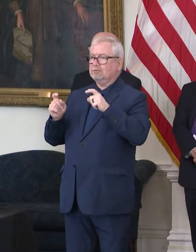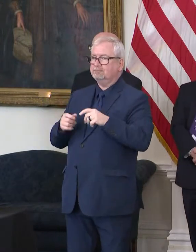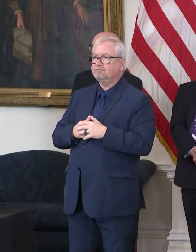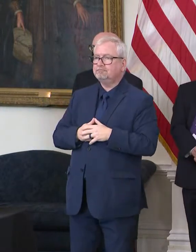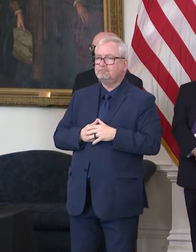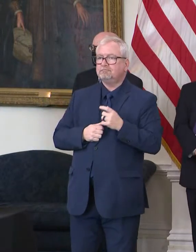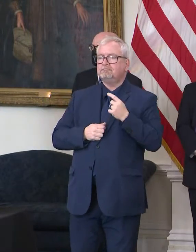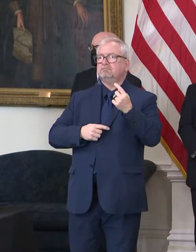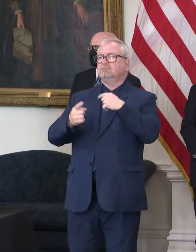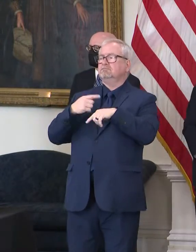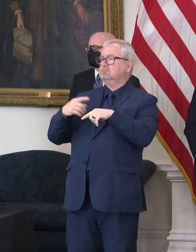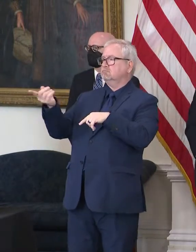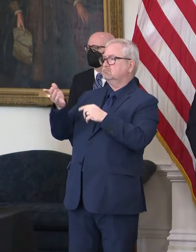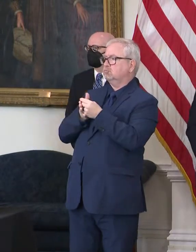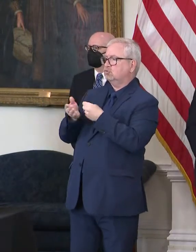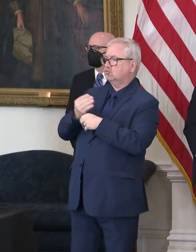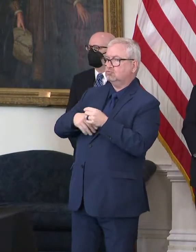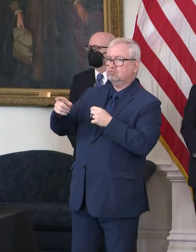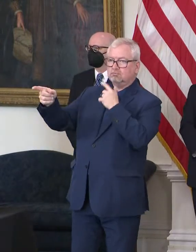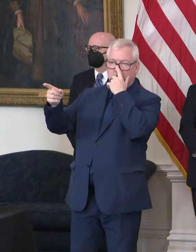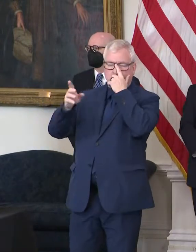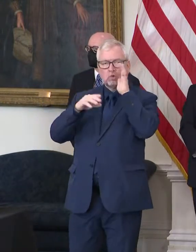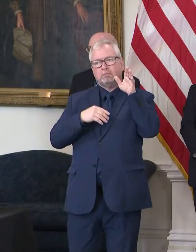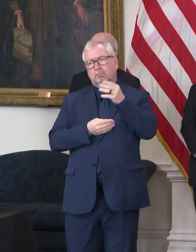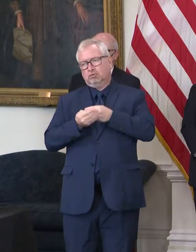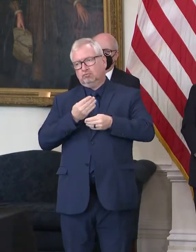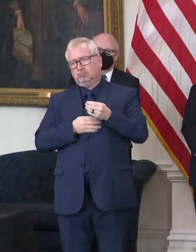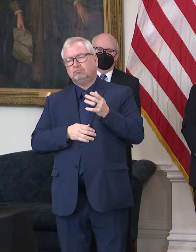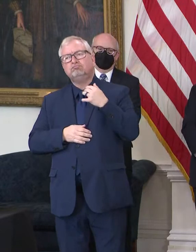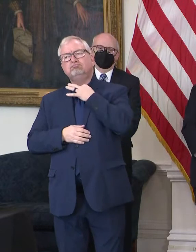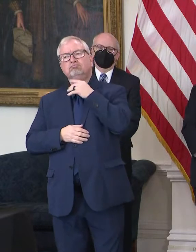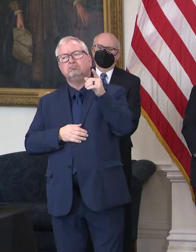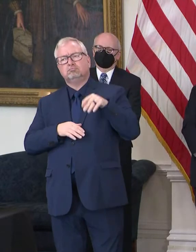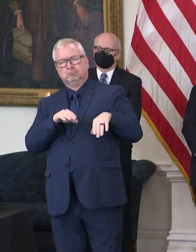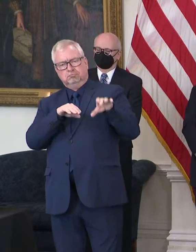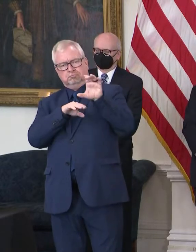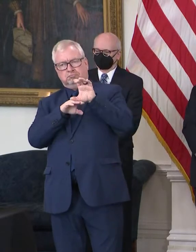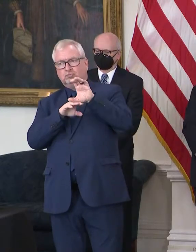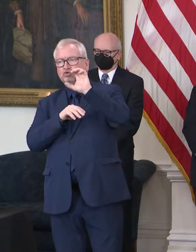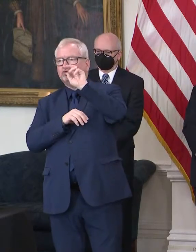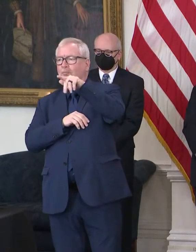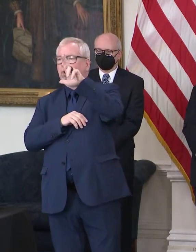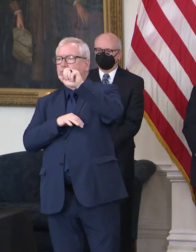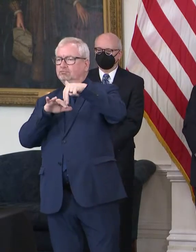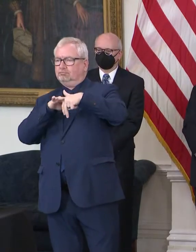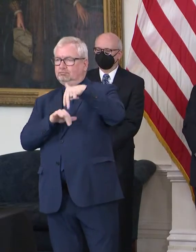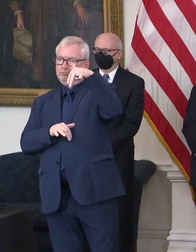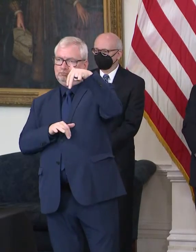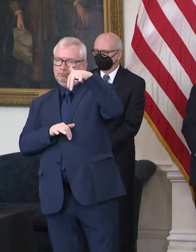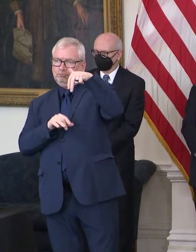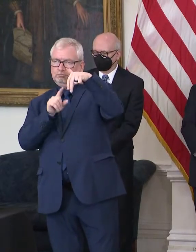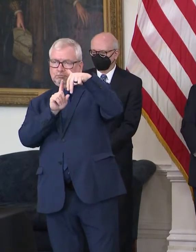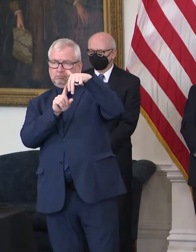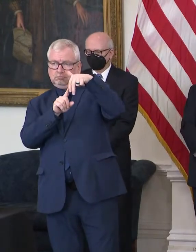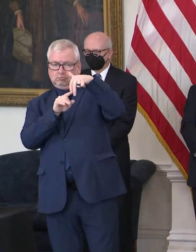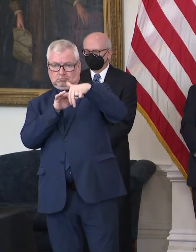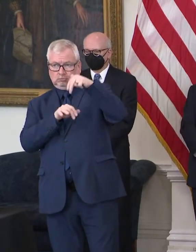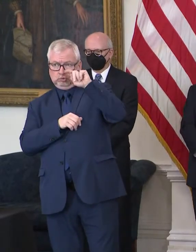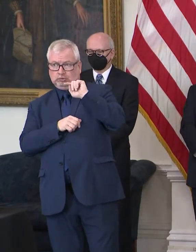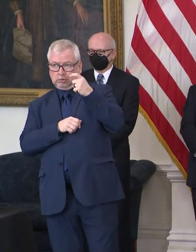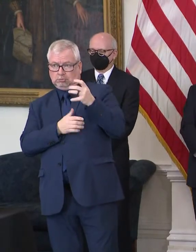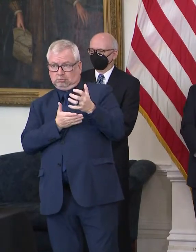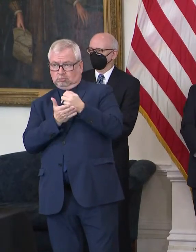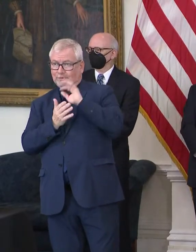moment, to what do you introduce the structural surplus that you are looking at now, uh, tax revenues, cetera stimulus,